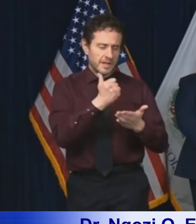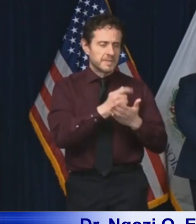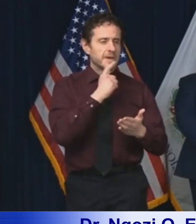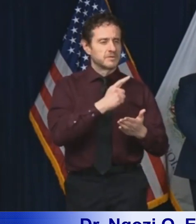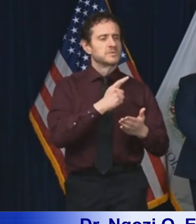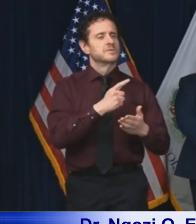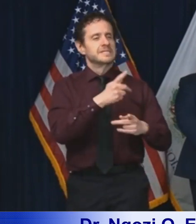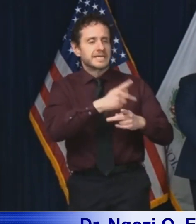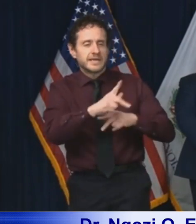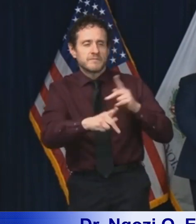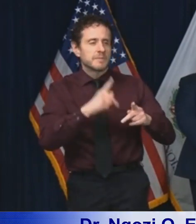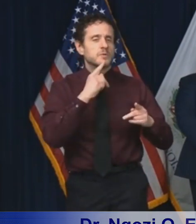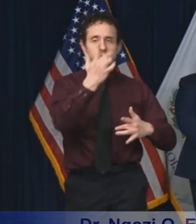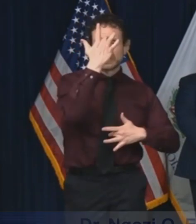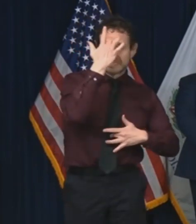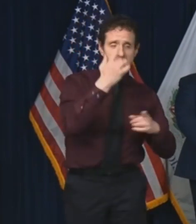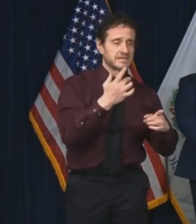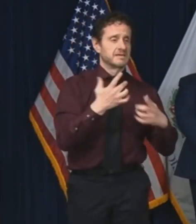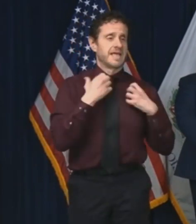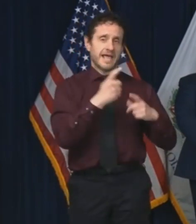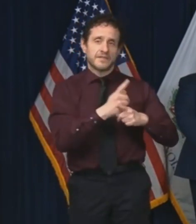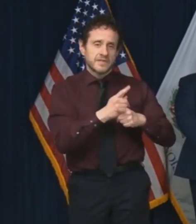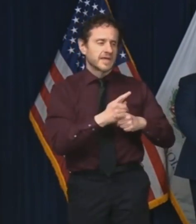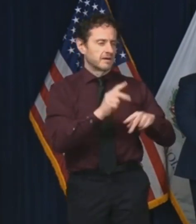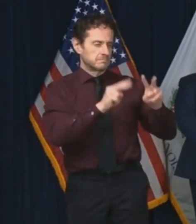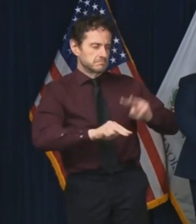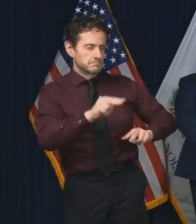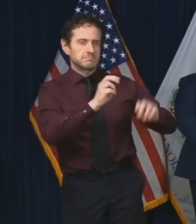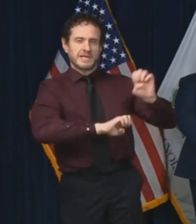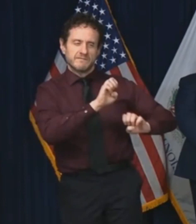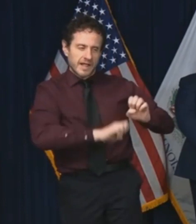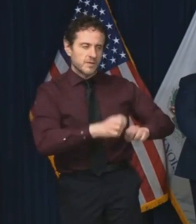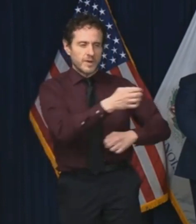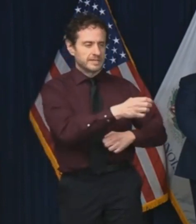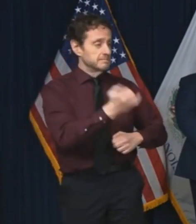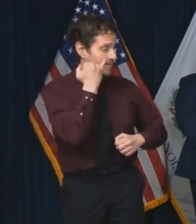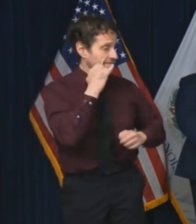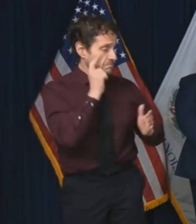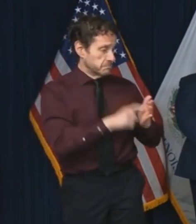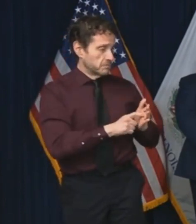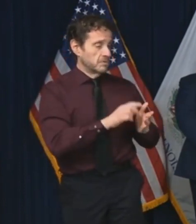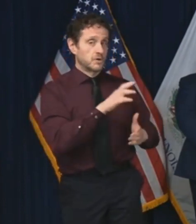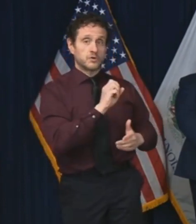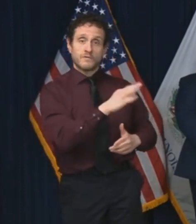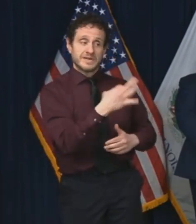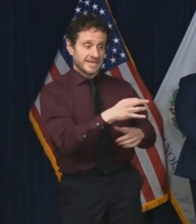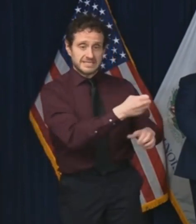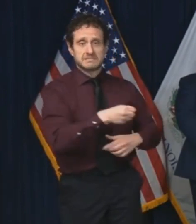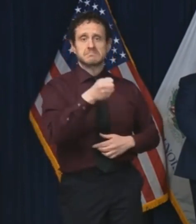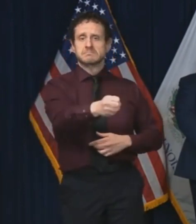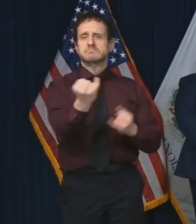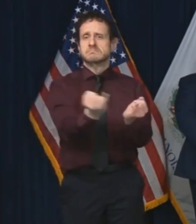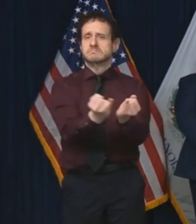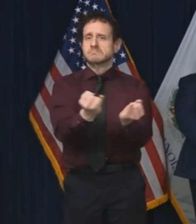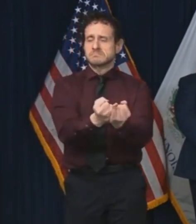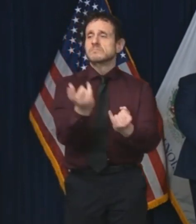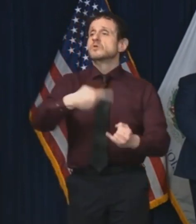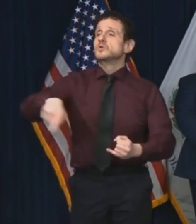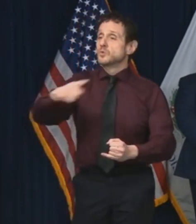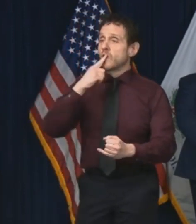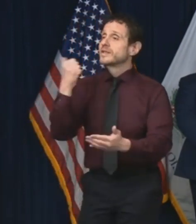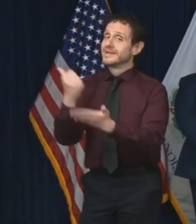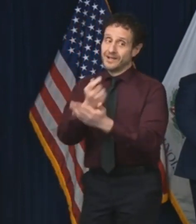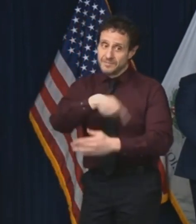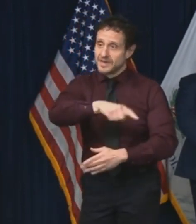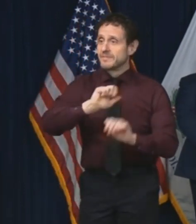healthcare triage. Although you may not think so, everyone has a role to play and everyone can help. By staying home,